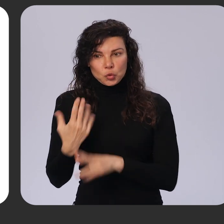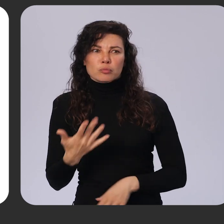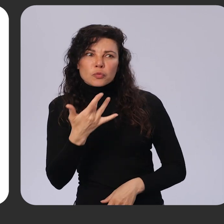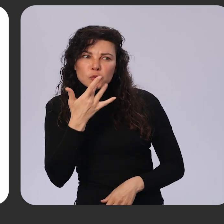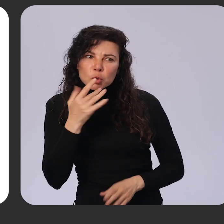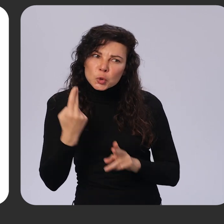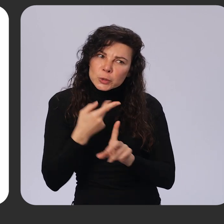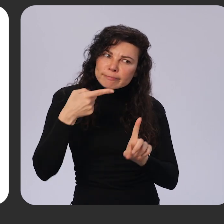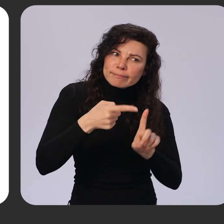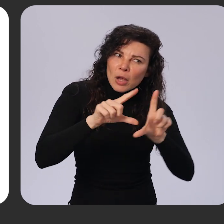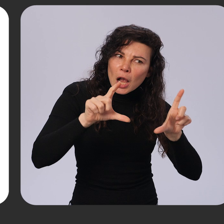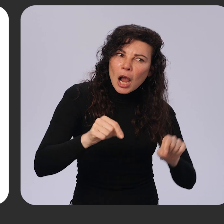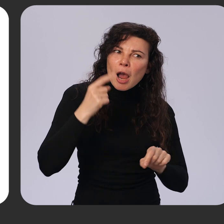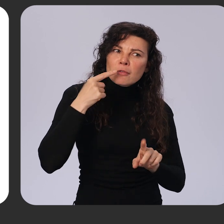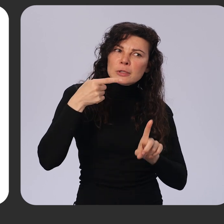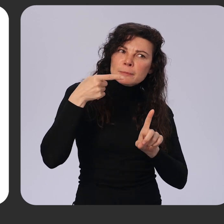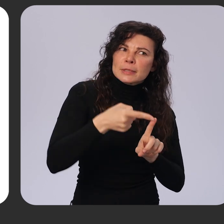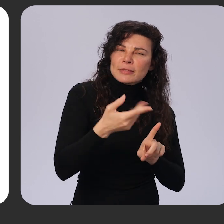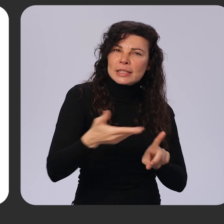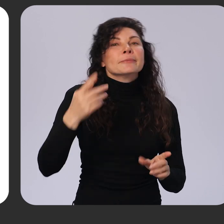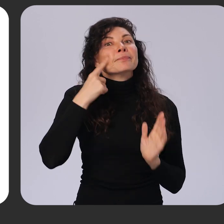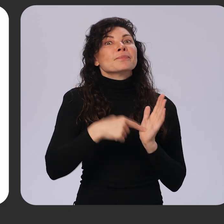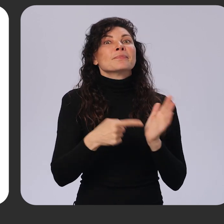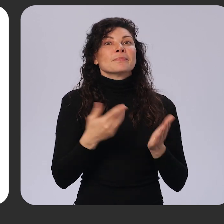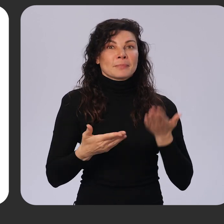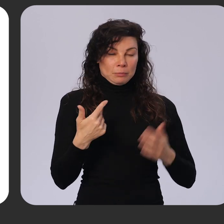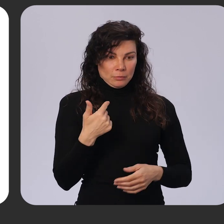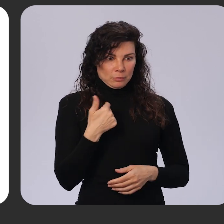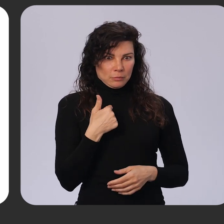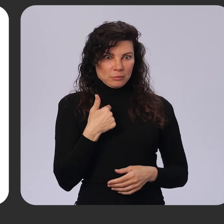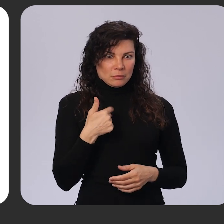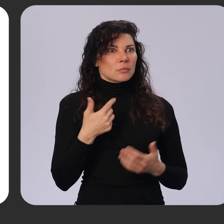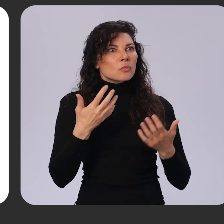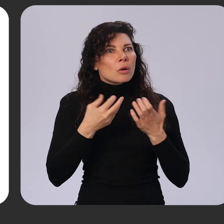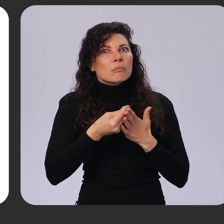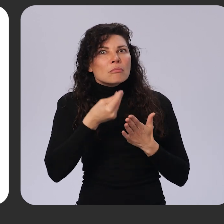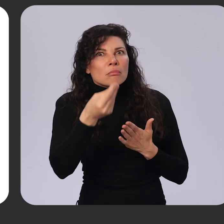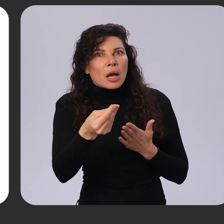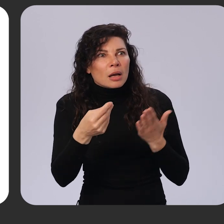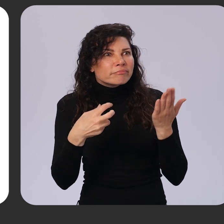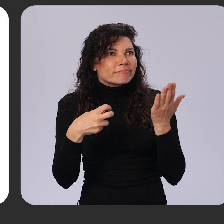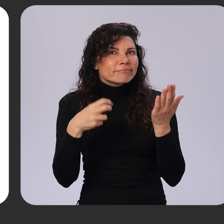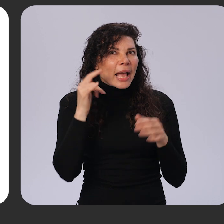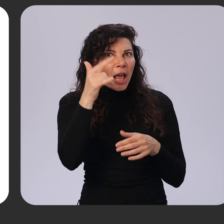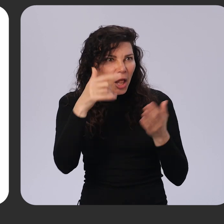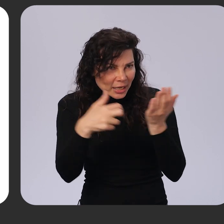a specific form of payment. For example, many users want to choose a card that optimizes their travel rewards